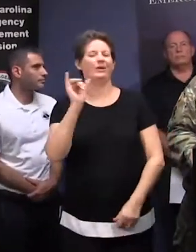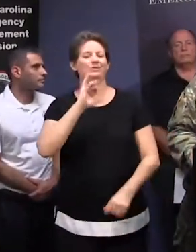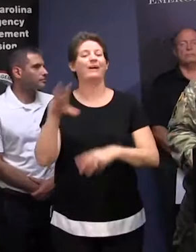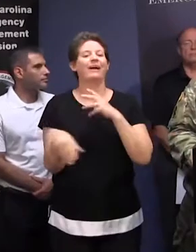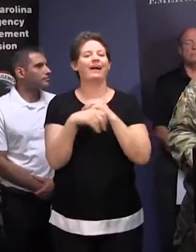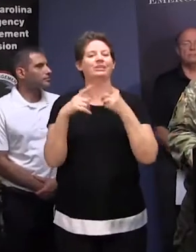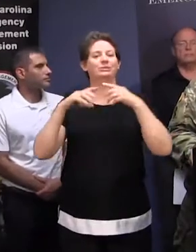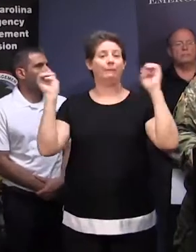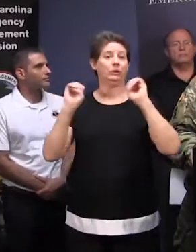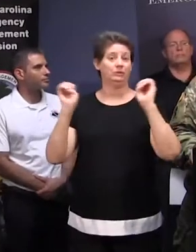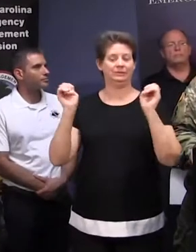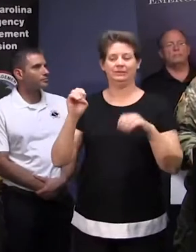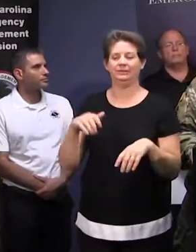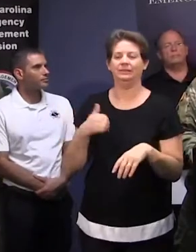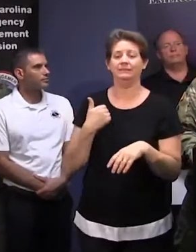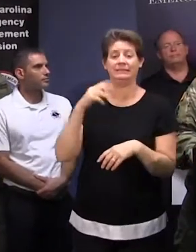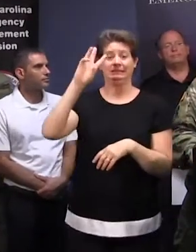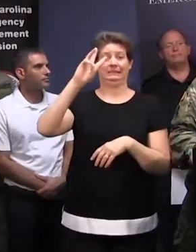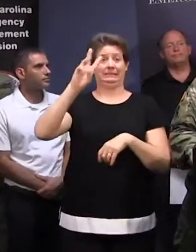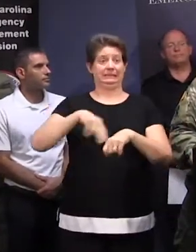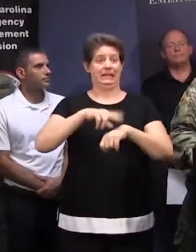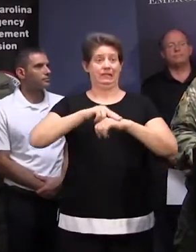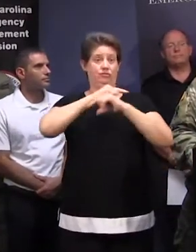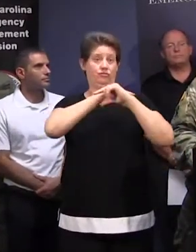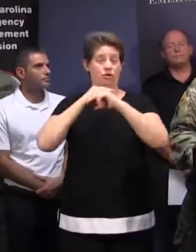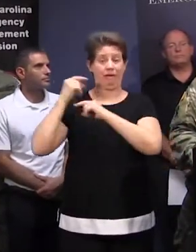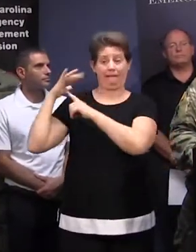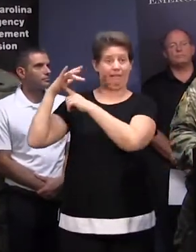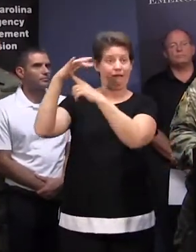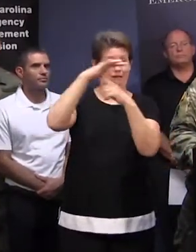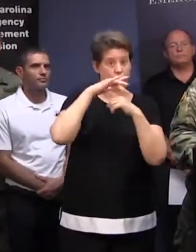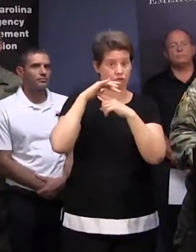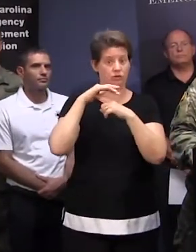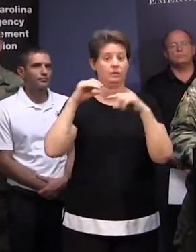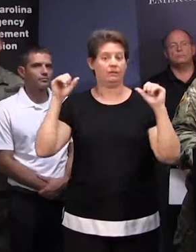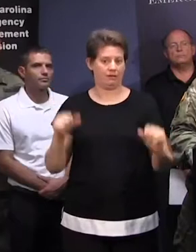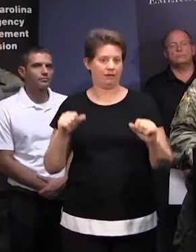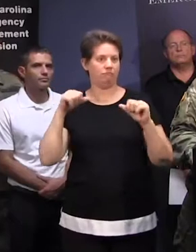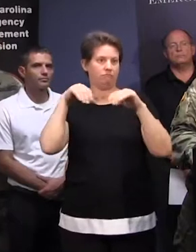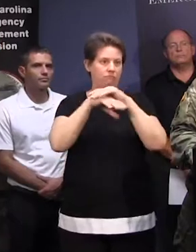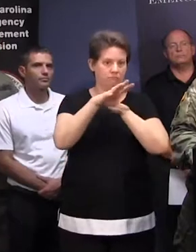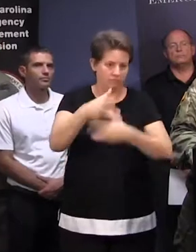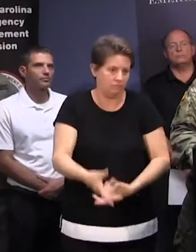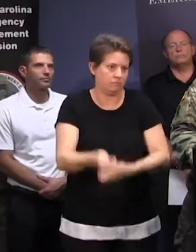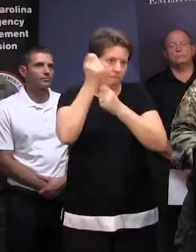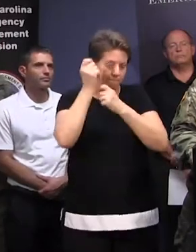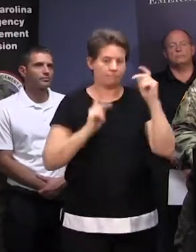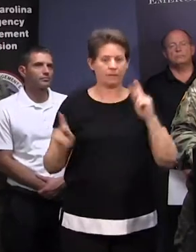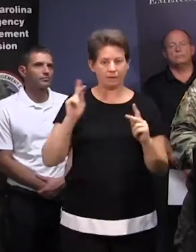emergency, we have six National Guard helicopters that are equipped to do hoist operations, along with